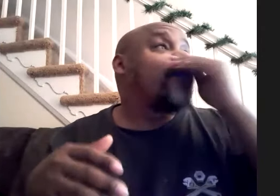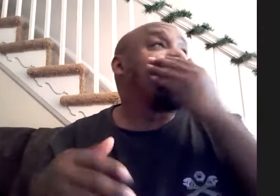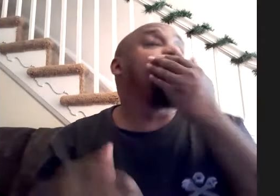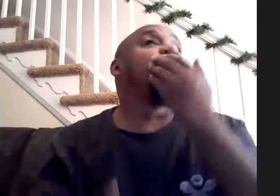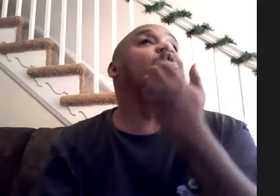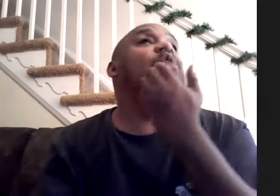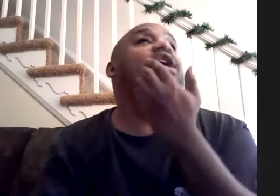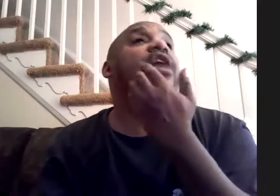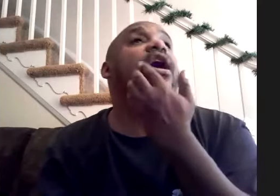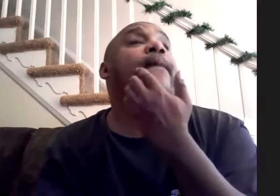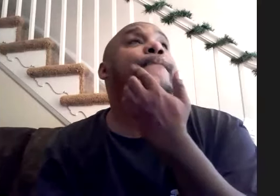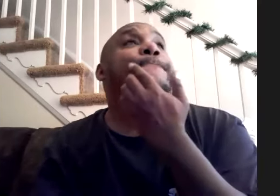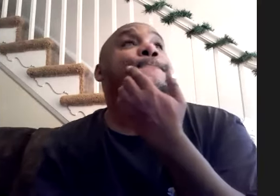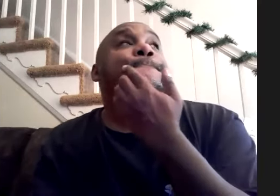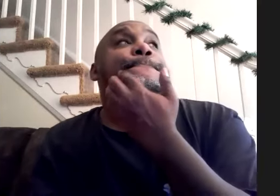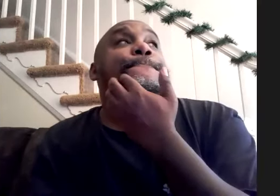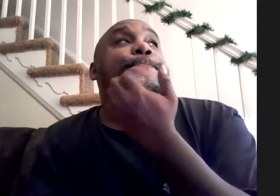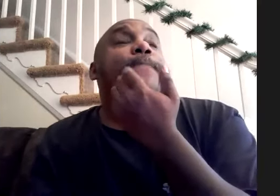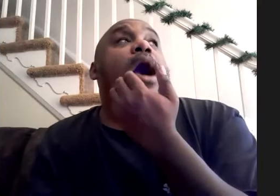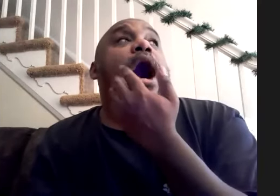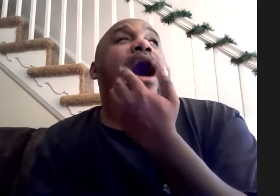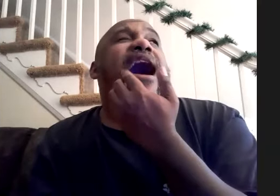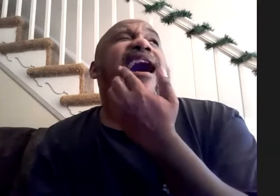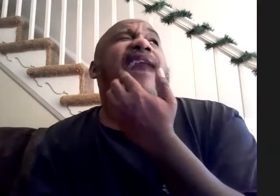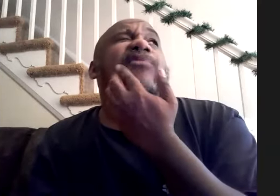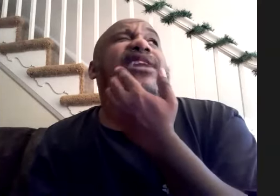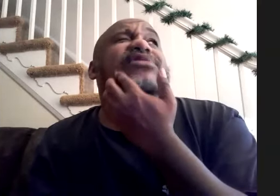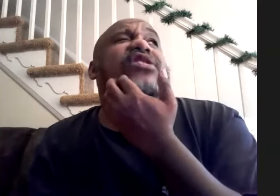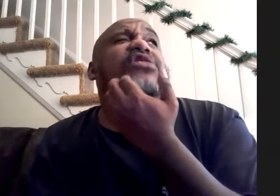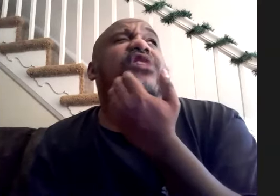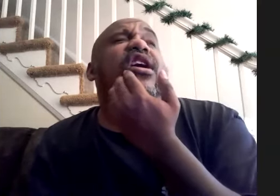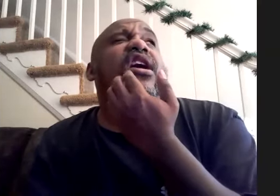vernon do was um uh what the hell is that called uh